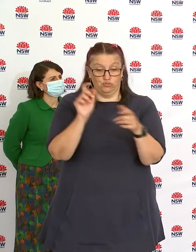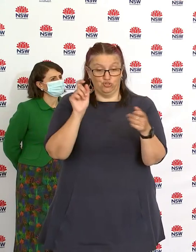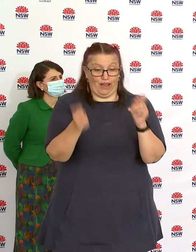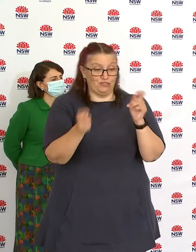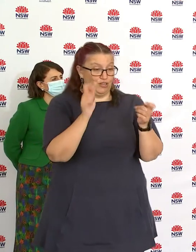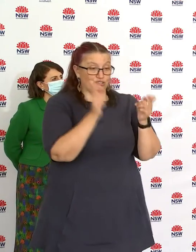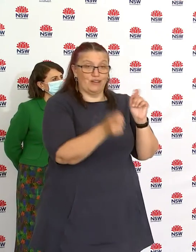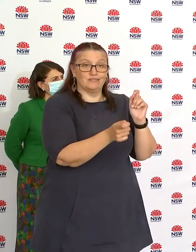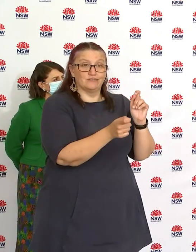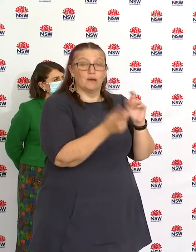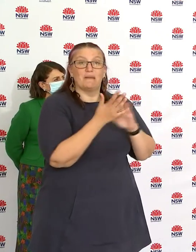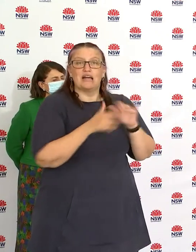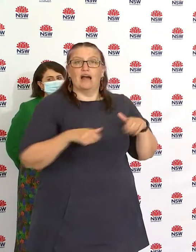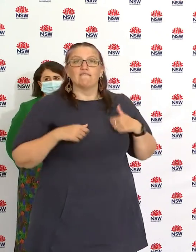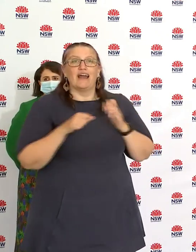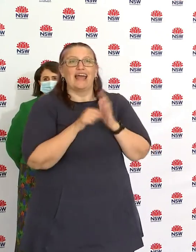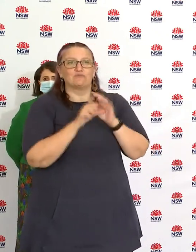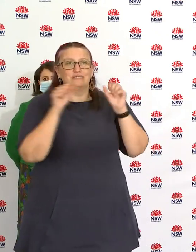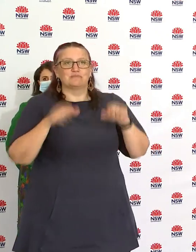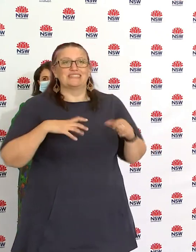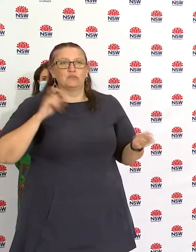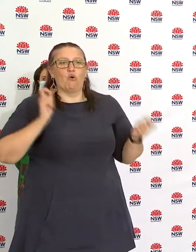evolves so will our financial support